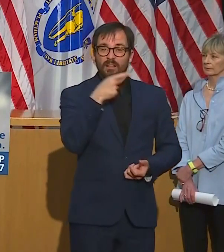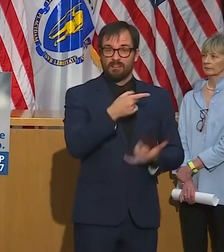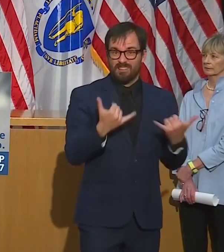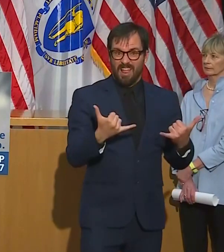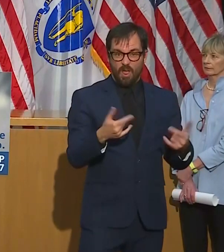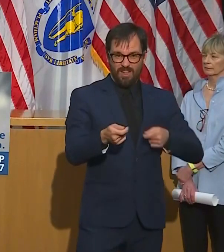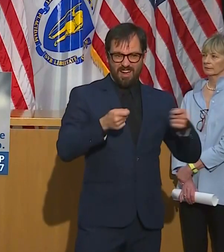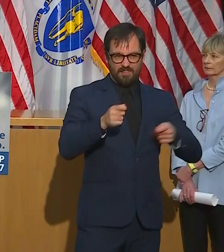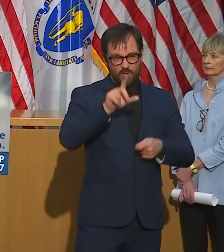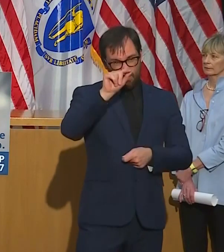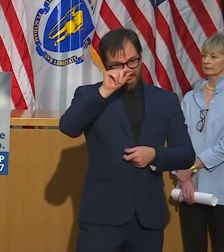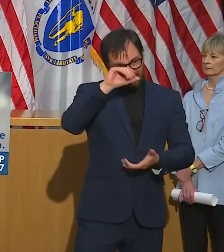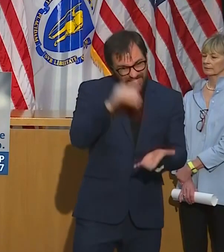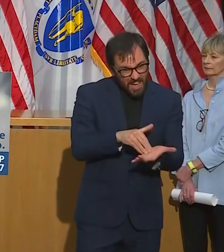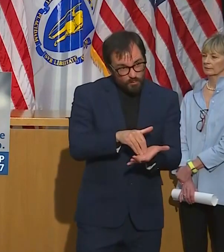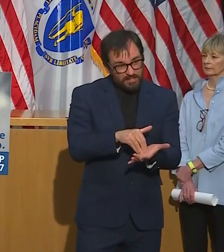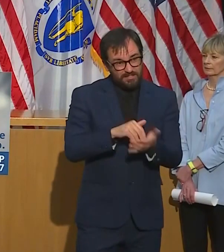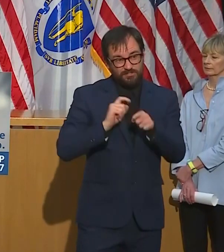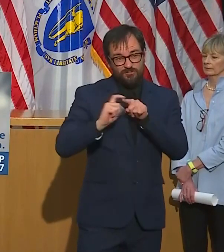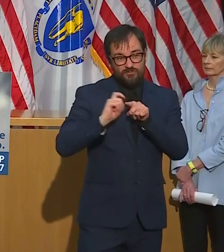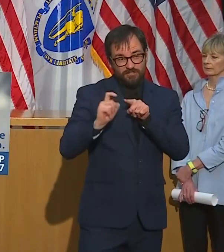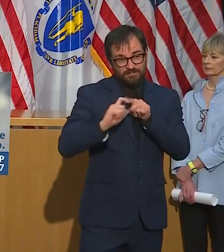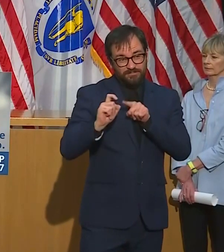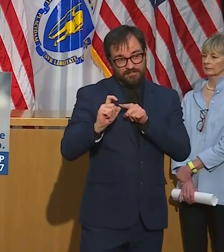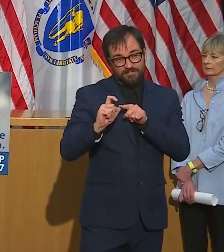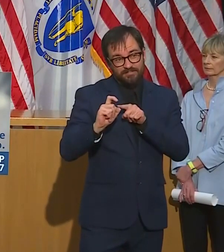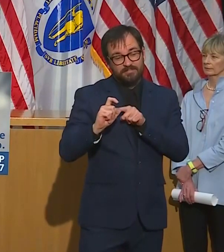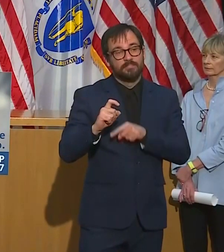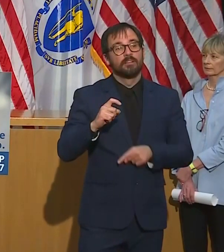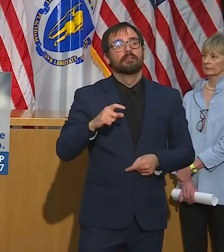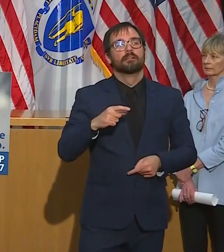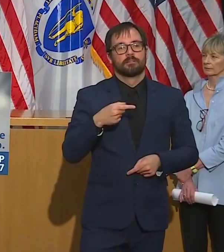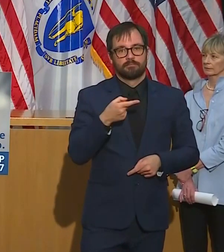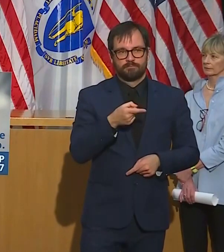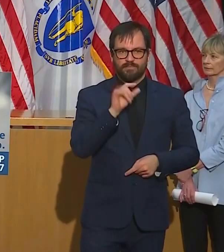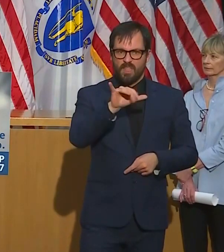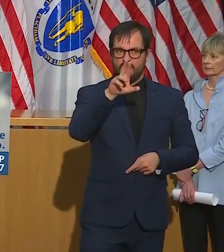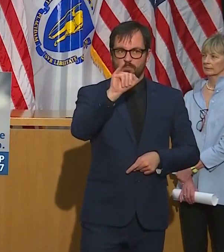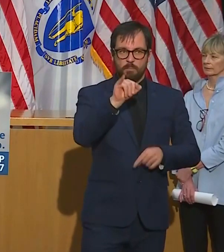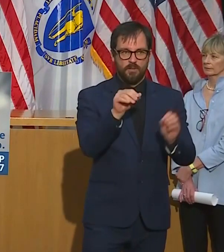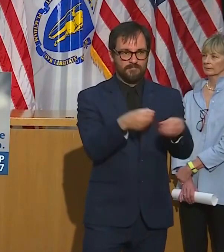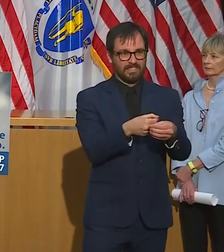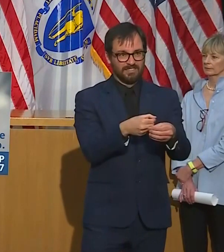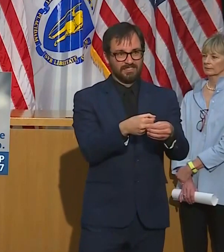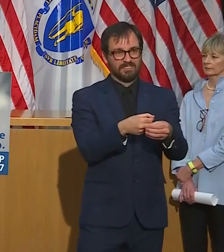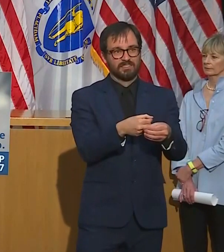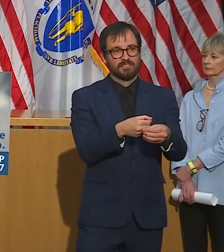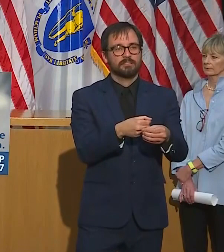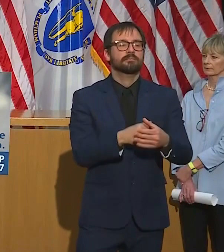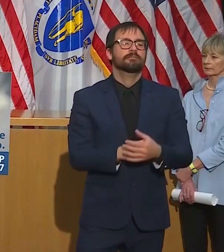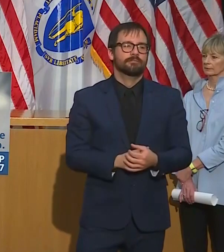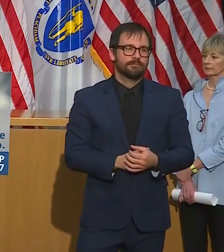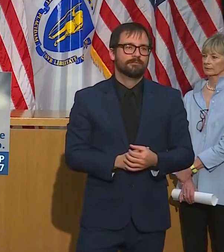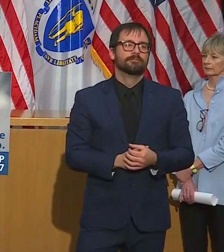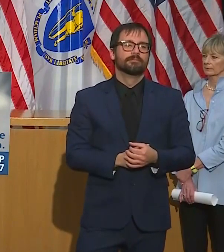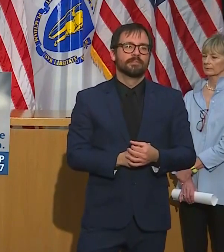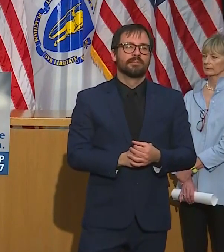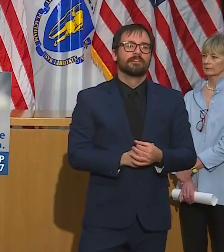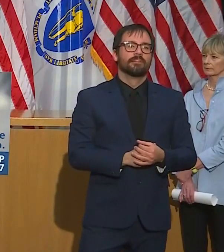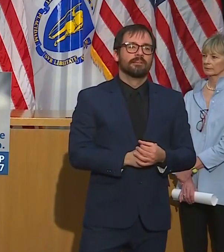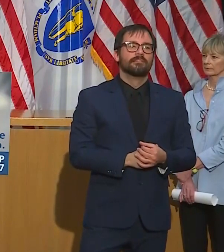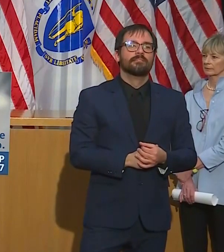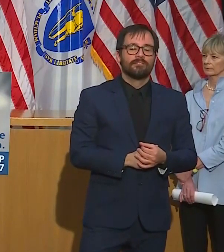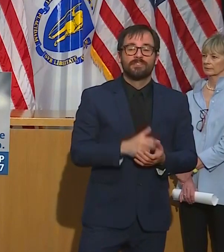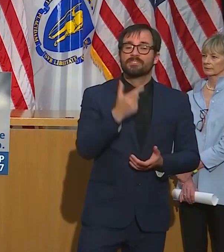continue at DUA to host daily unemployment town halls that are held in both English and Spanish and have been attended by nearly